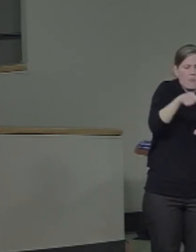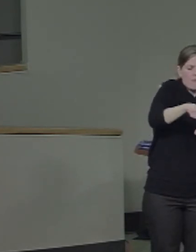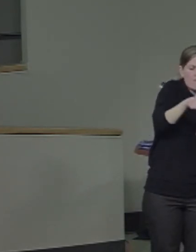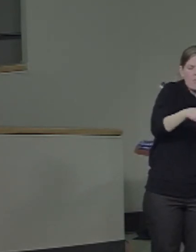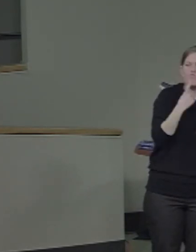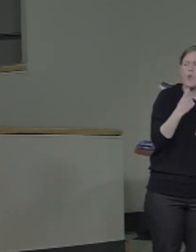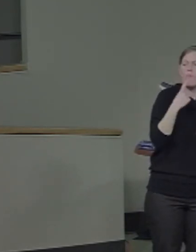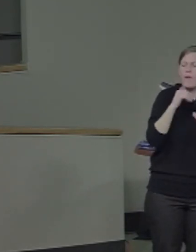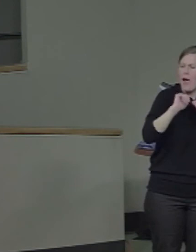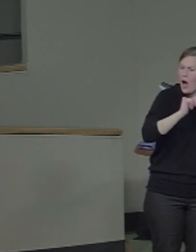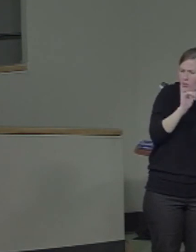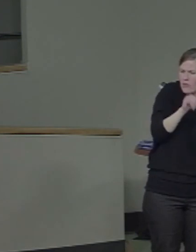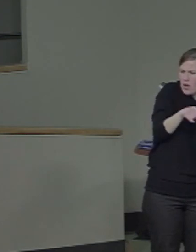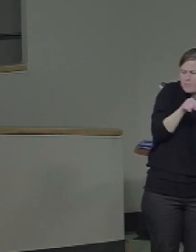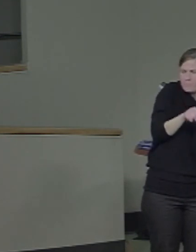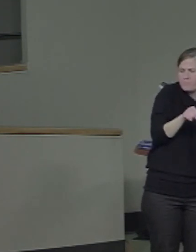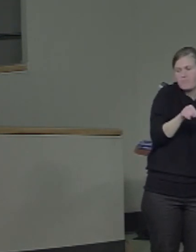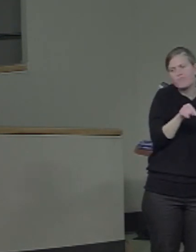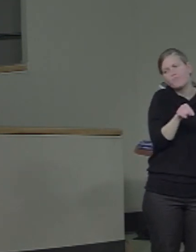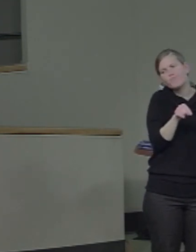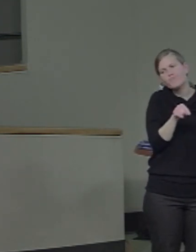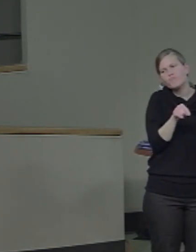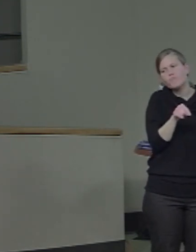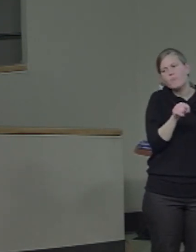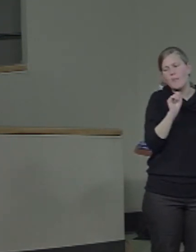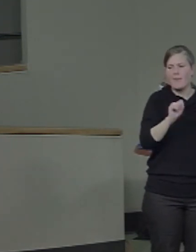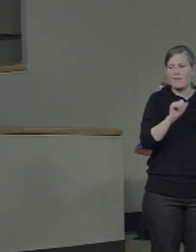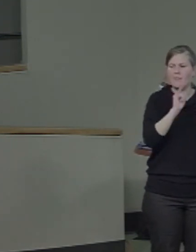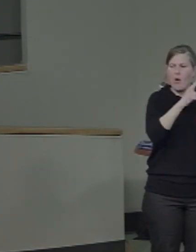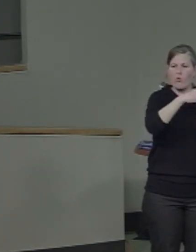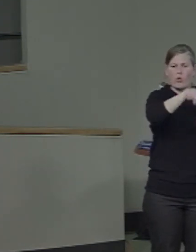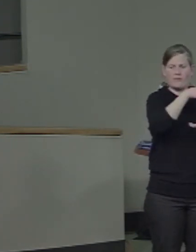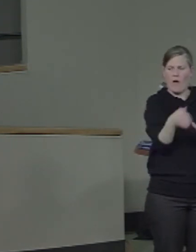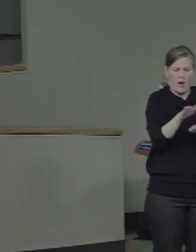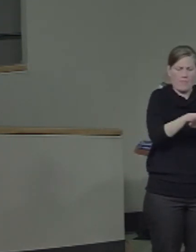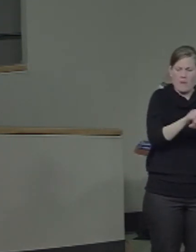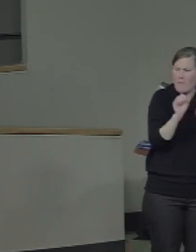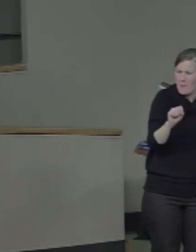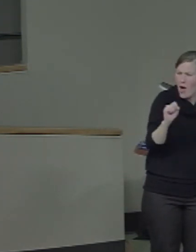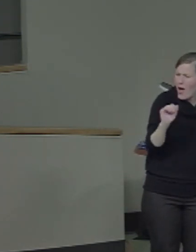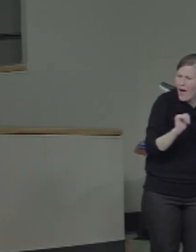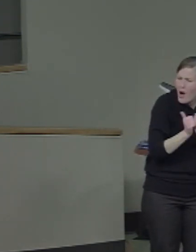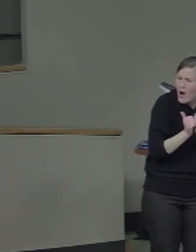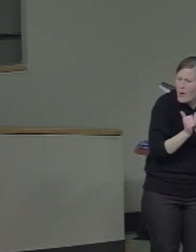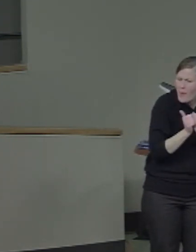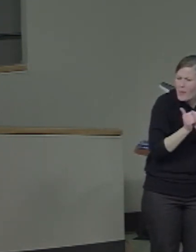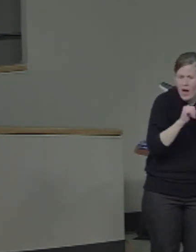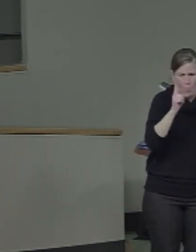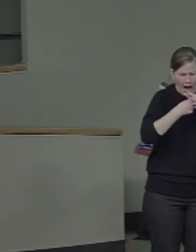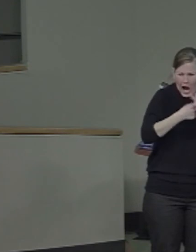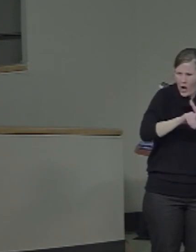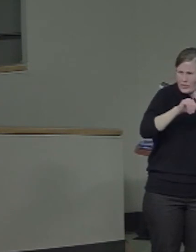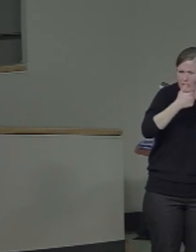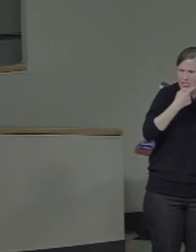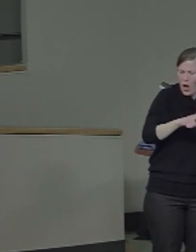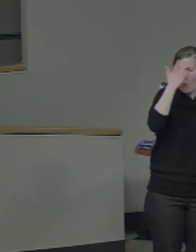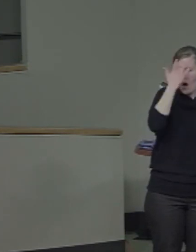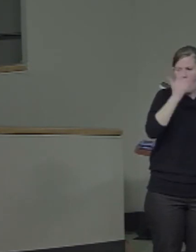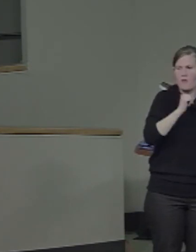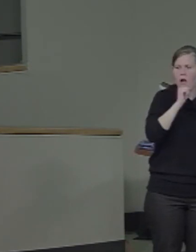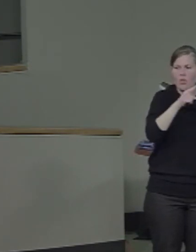How is it possible that their overlap? How did they start? Why didn't they get impacted by those selection pressures?